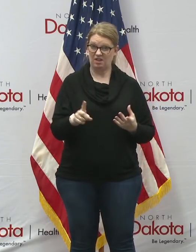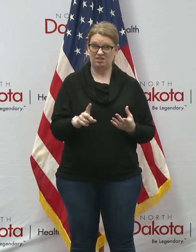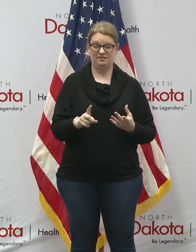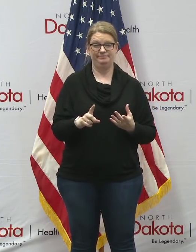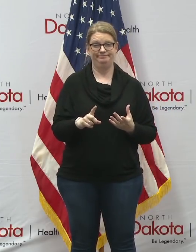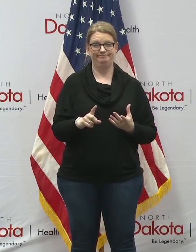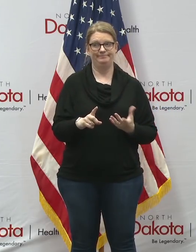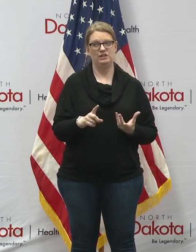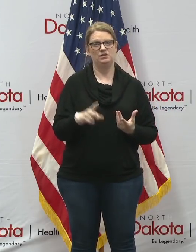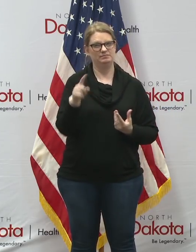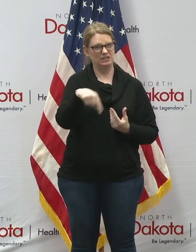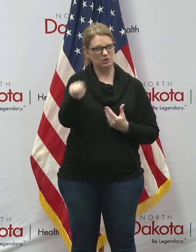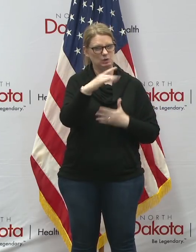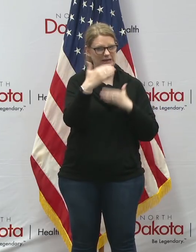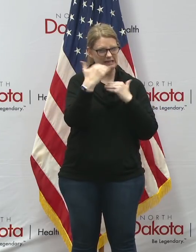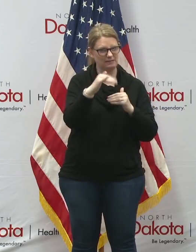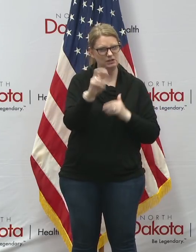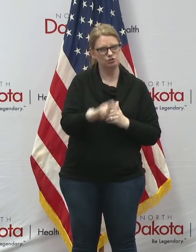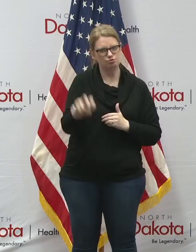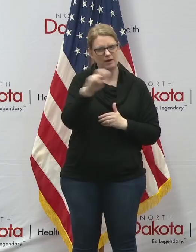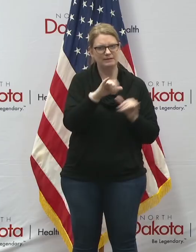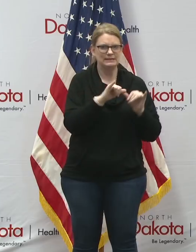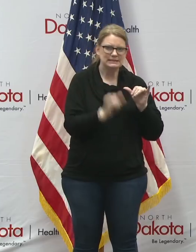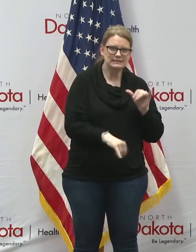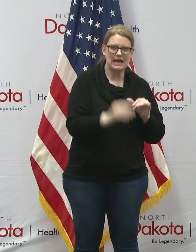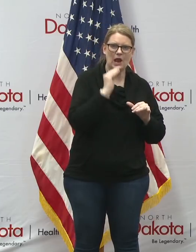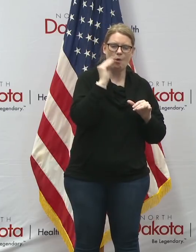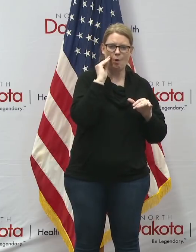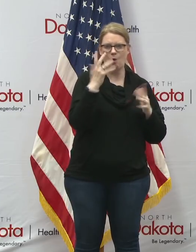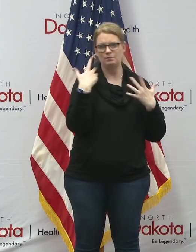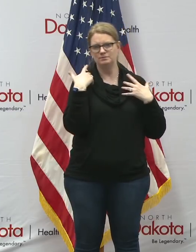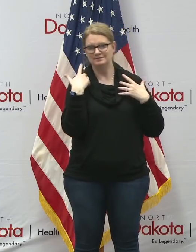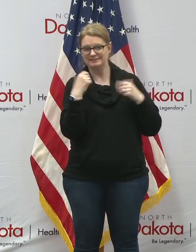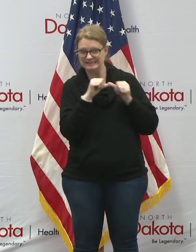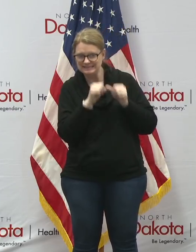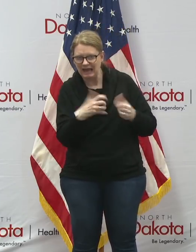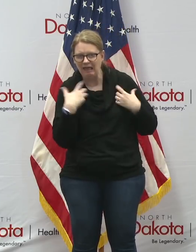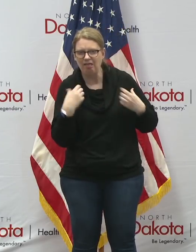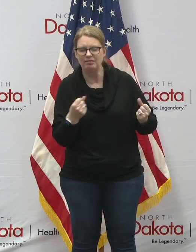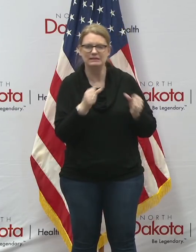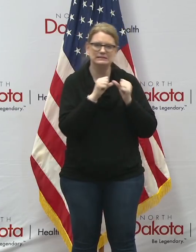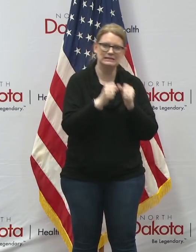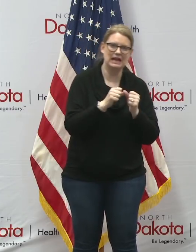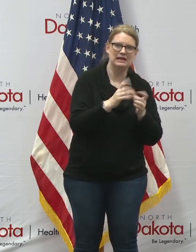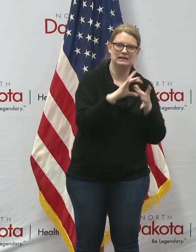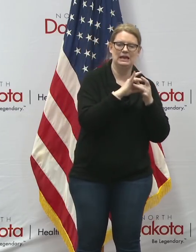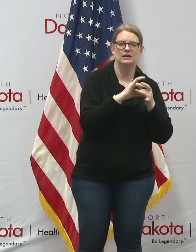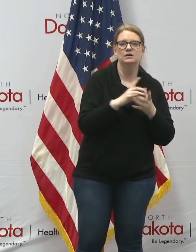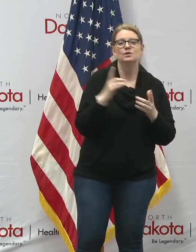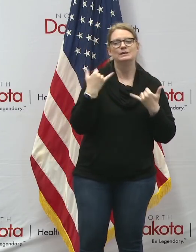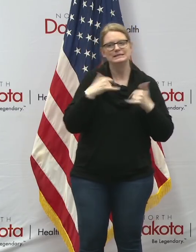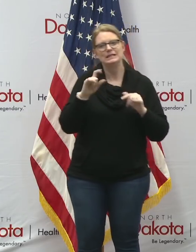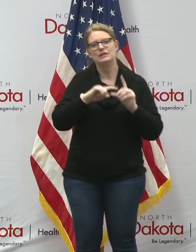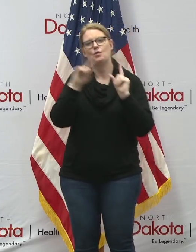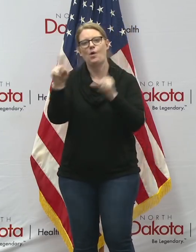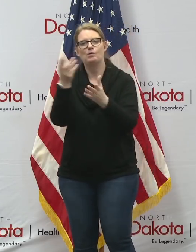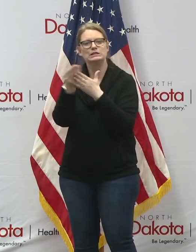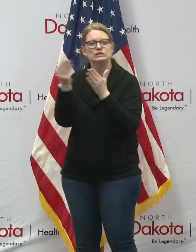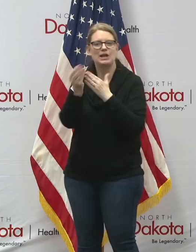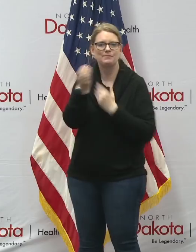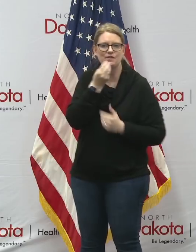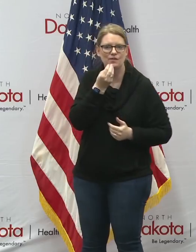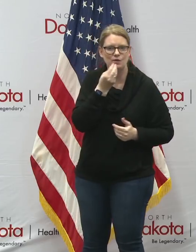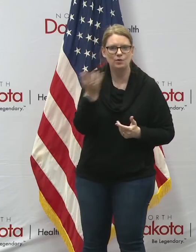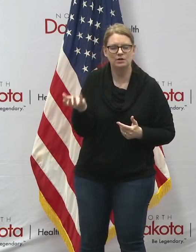limit their travel you know stay at home stay healthy stay connect but everybody knows we got to shop for food but there are people that uh